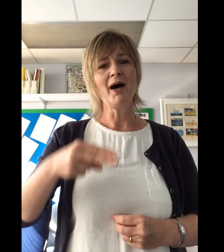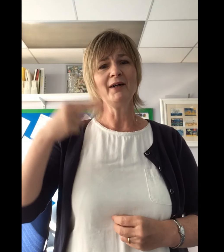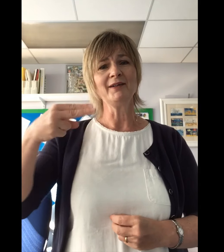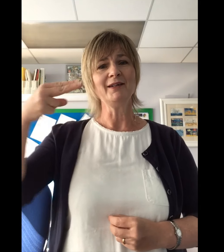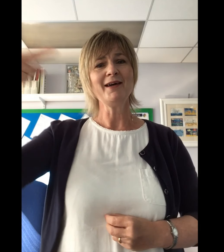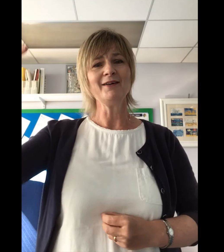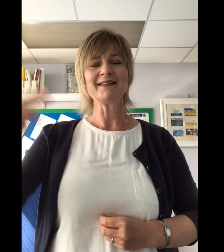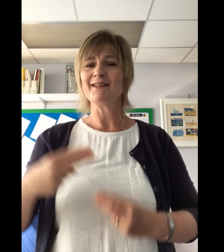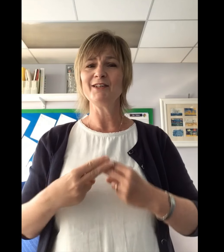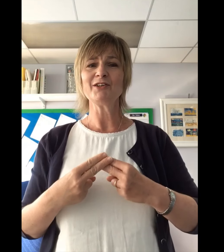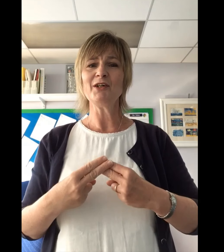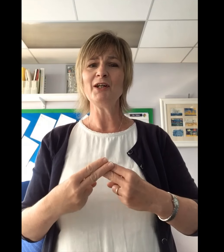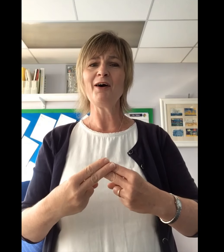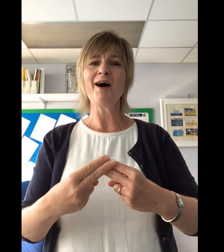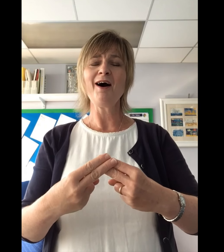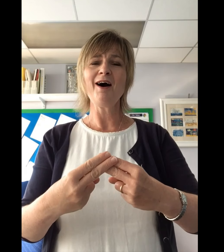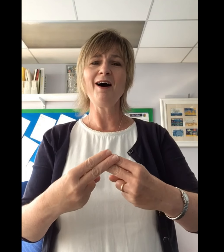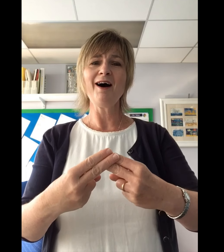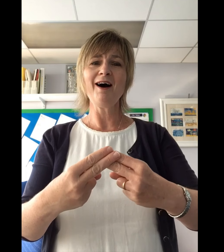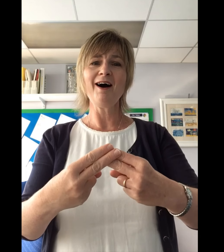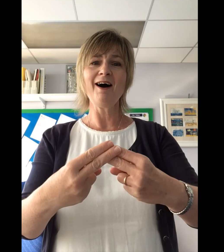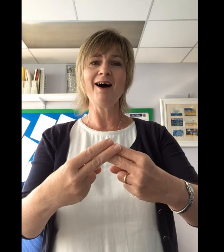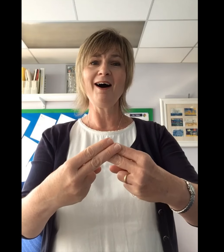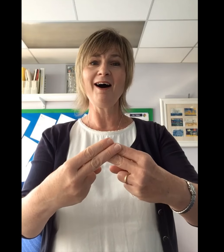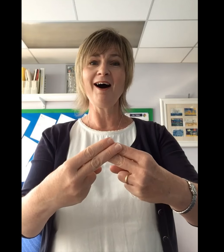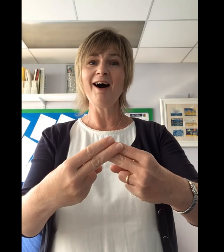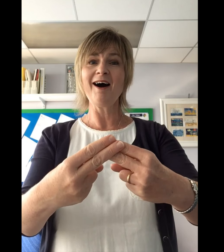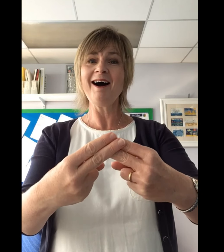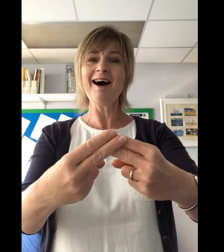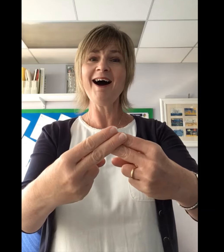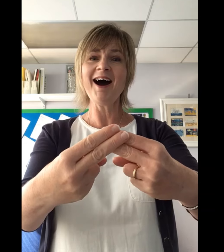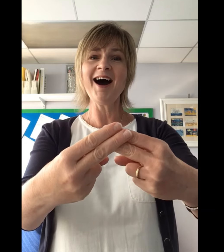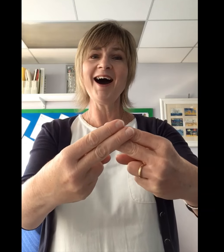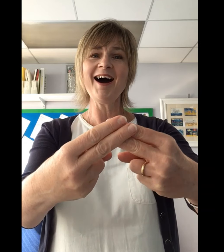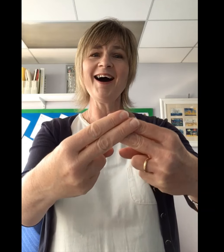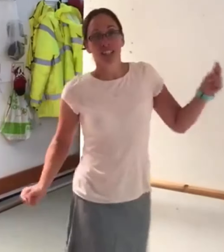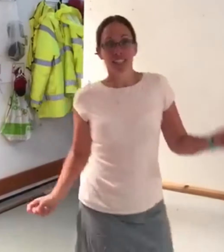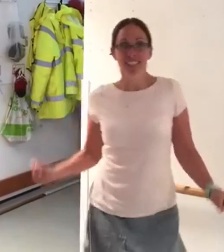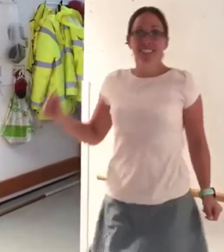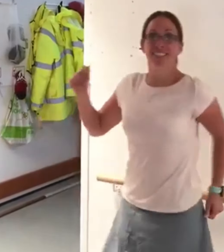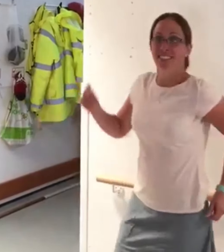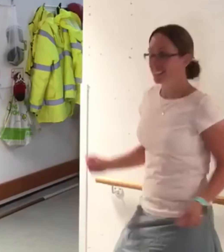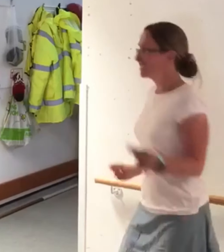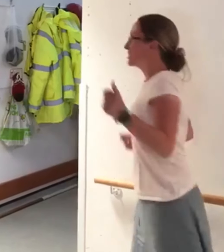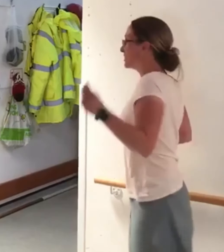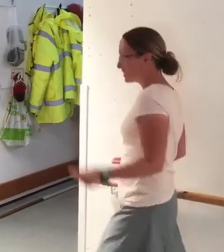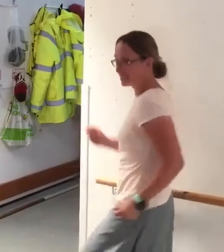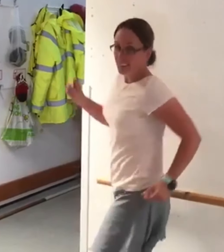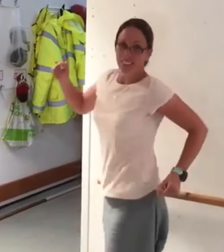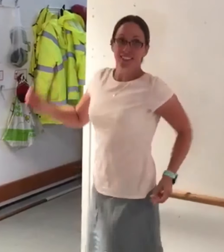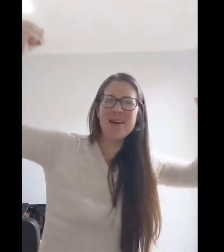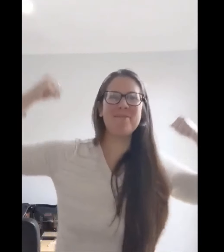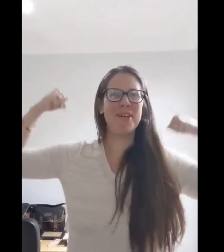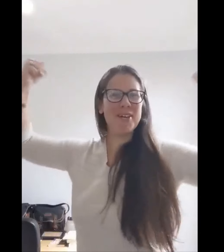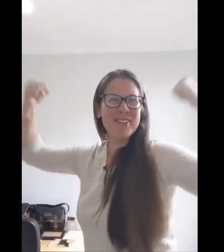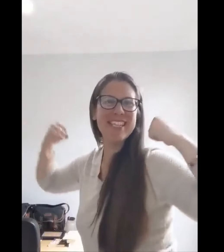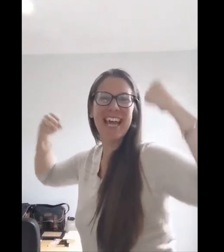nobody else sings alone Hey! Hey!